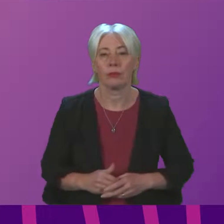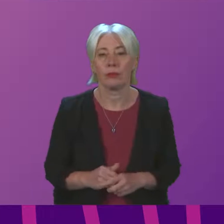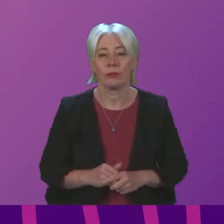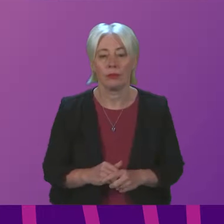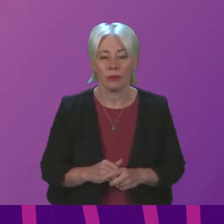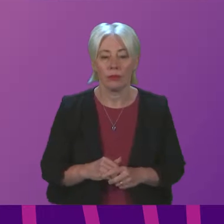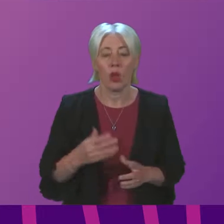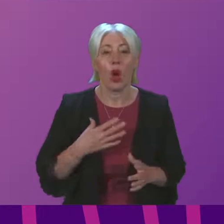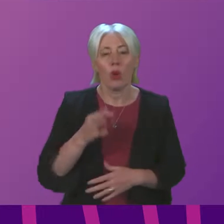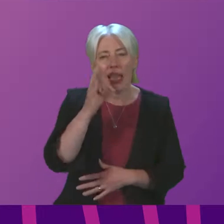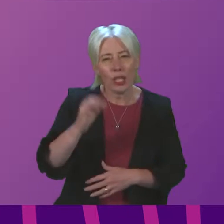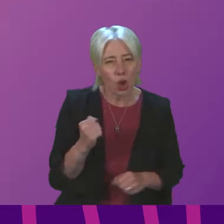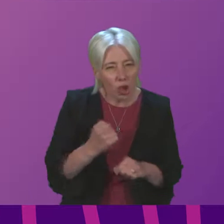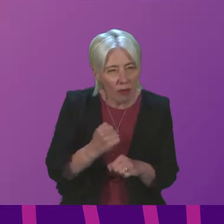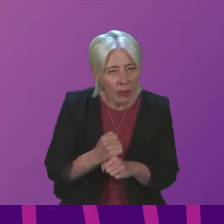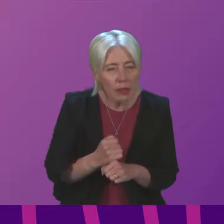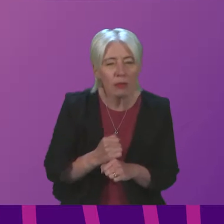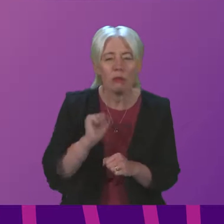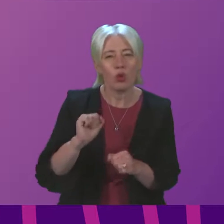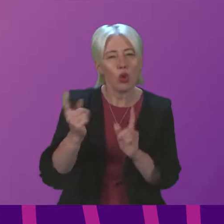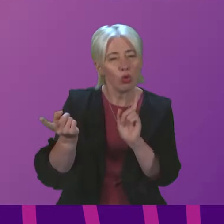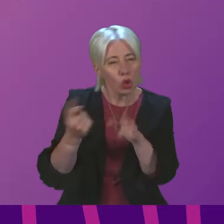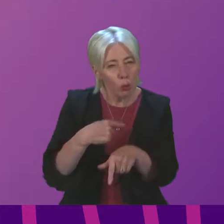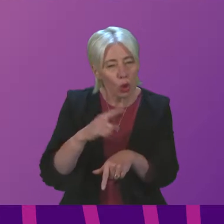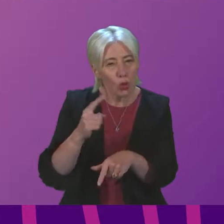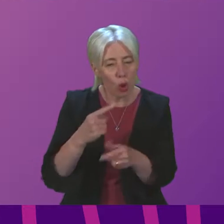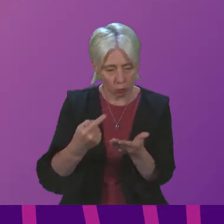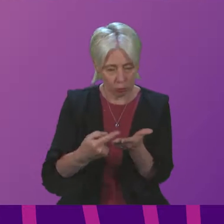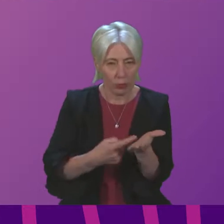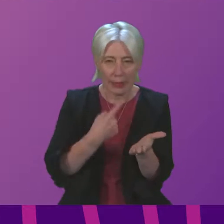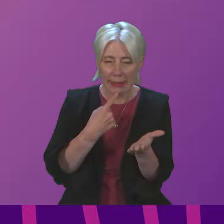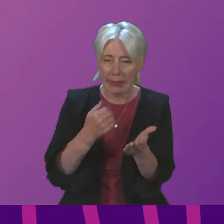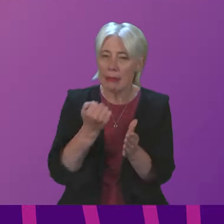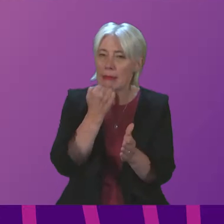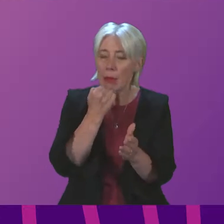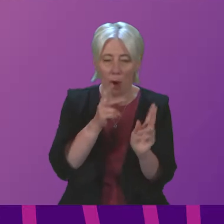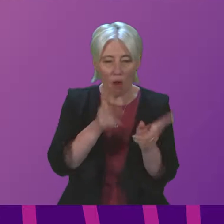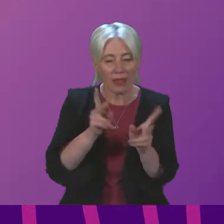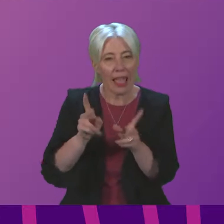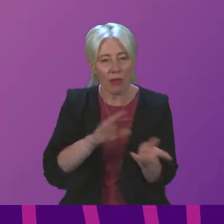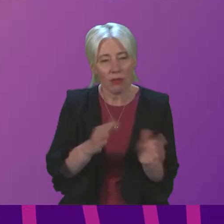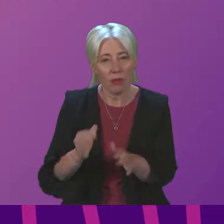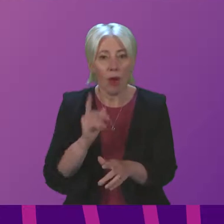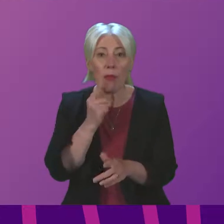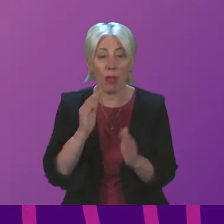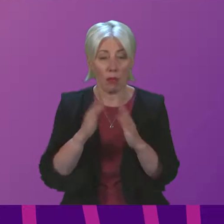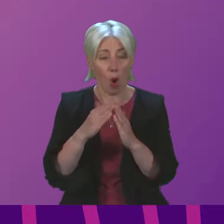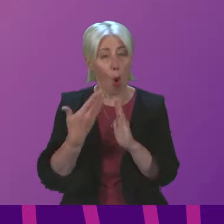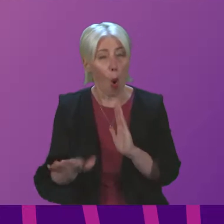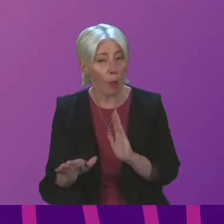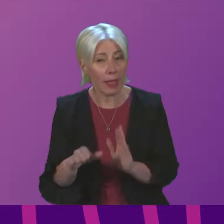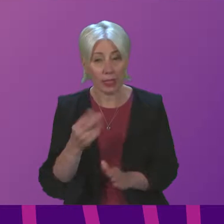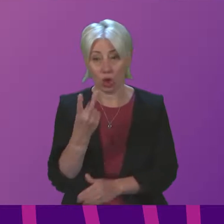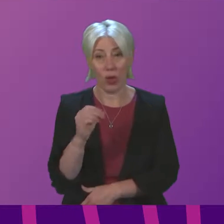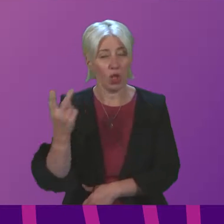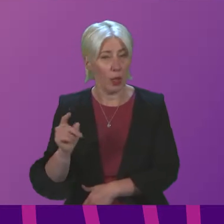To ask the Scottish Government what its response is to the reported number of deaths of homeless people in 2020. Cabinet Secretary